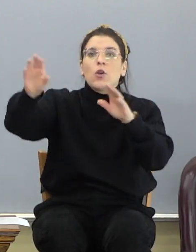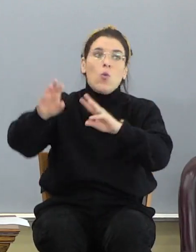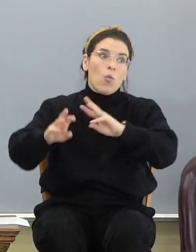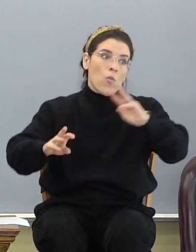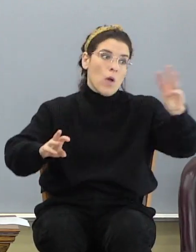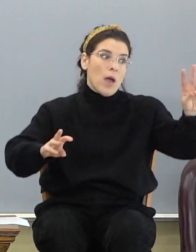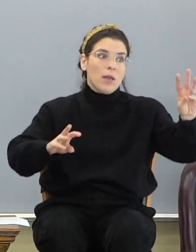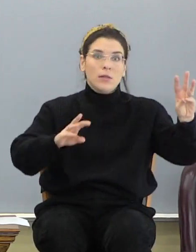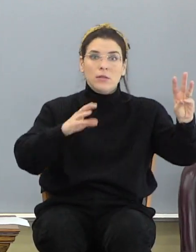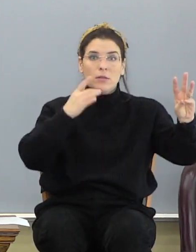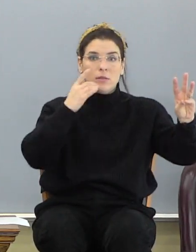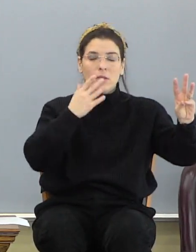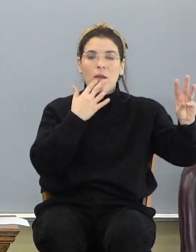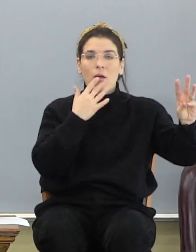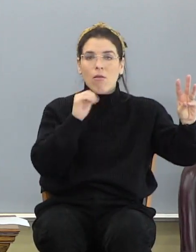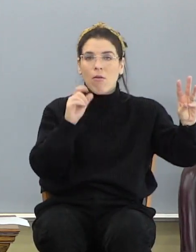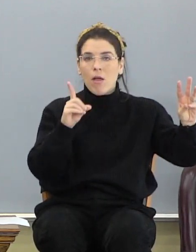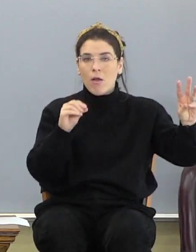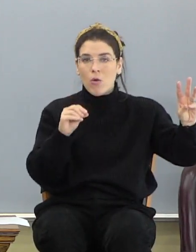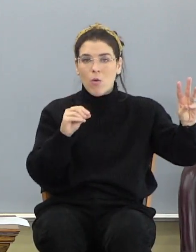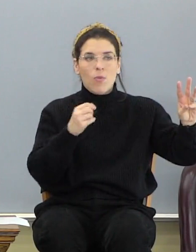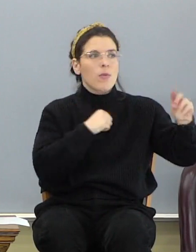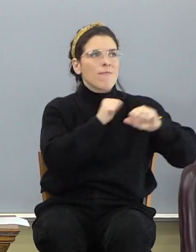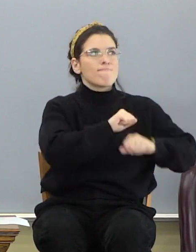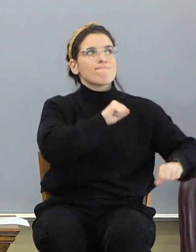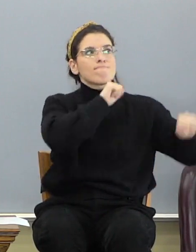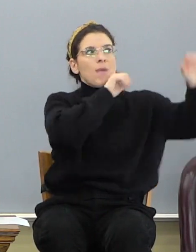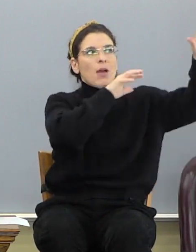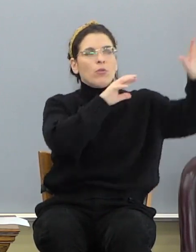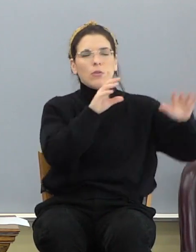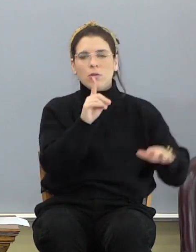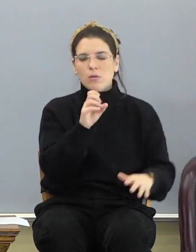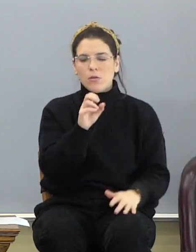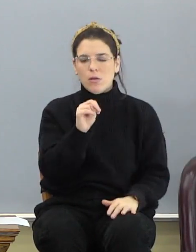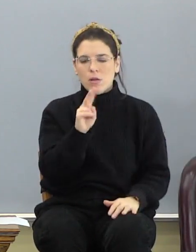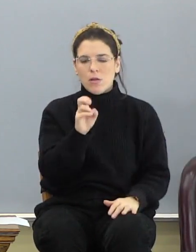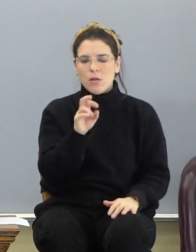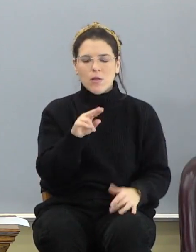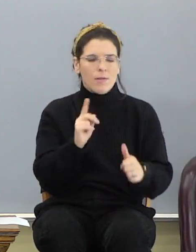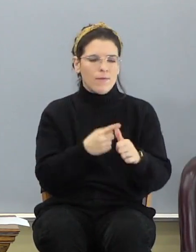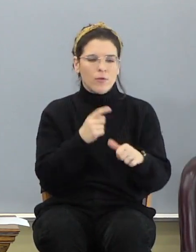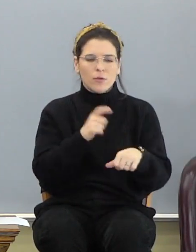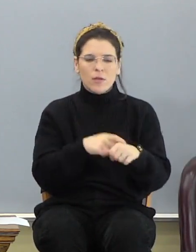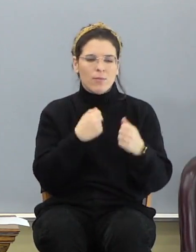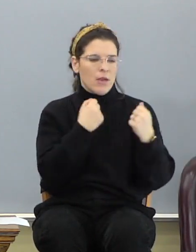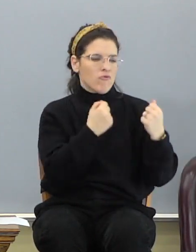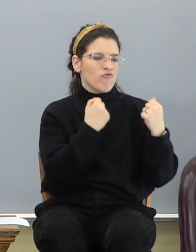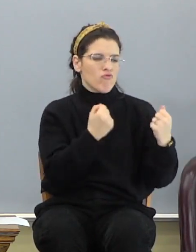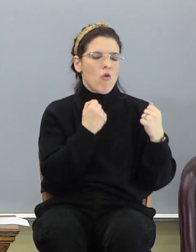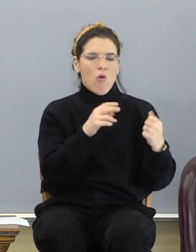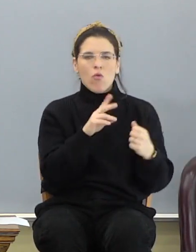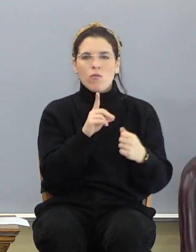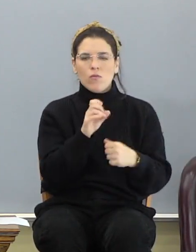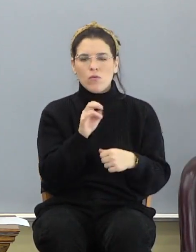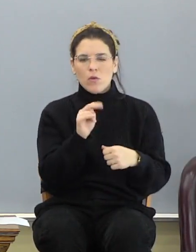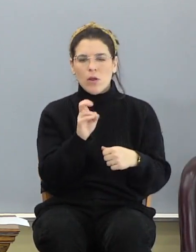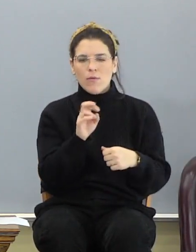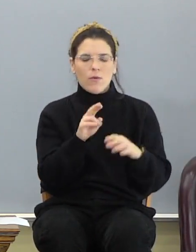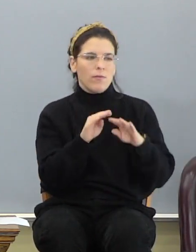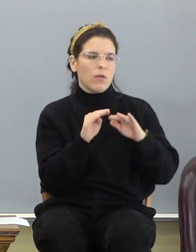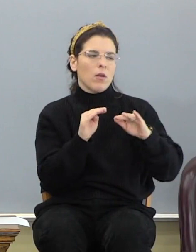west, Colorado, they got mountains. You go from here to Denver, first time I ever drove from here to Denver, it was so disappointing, it's flat the whole way.